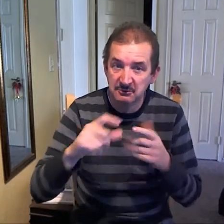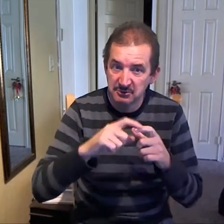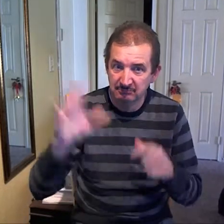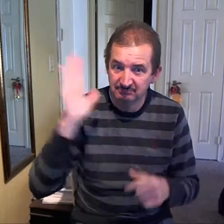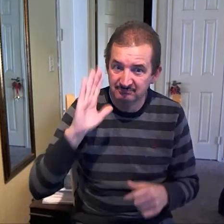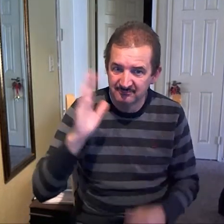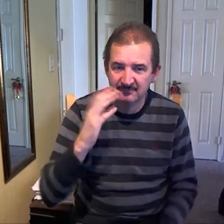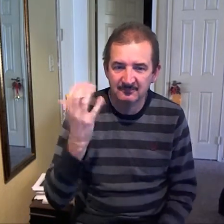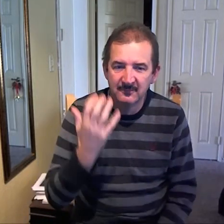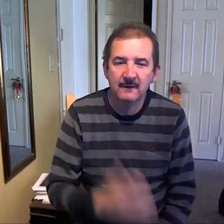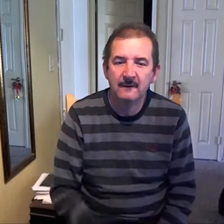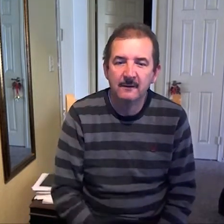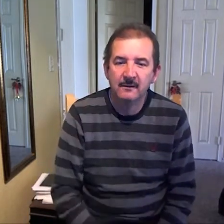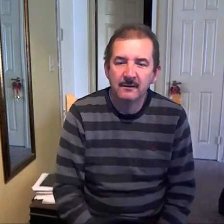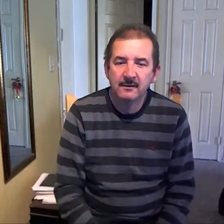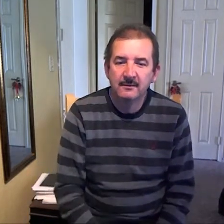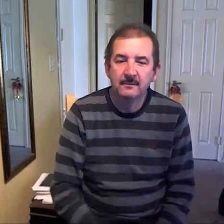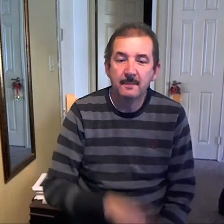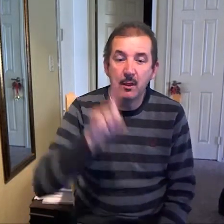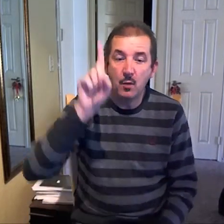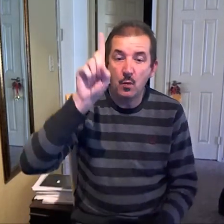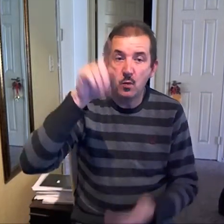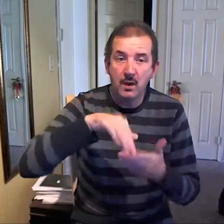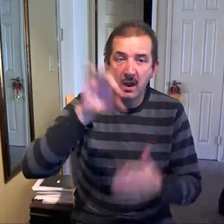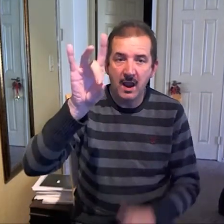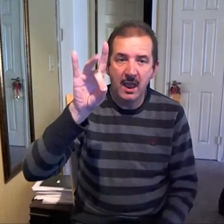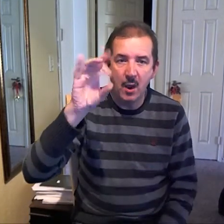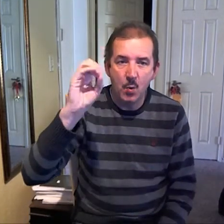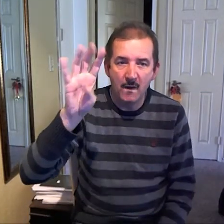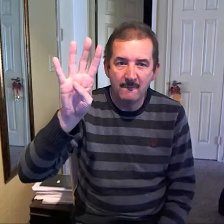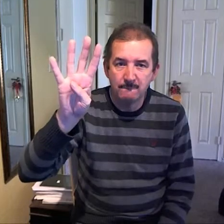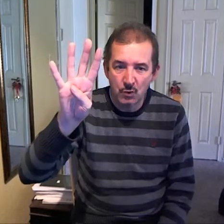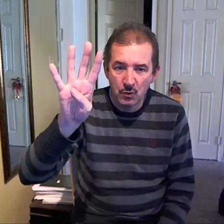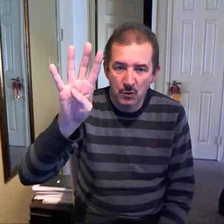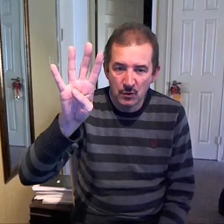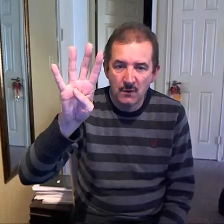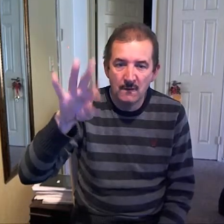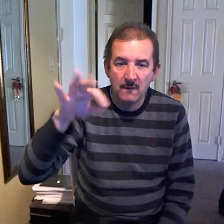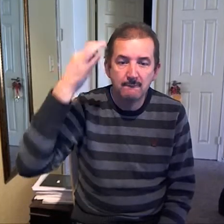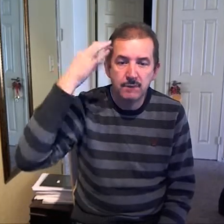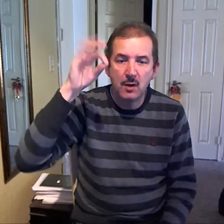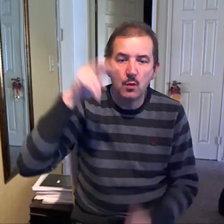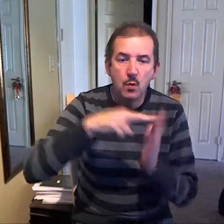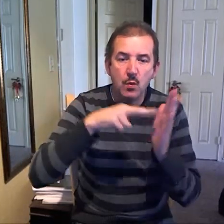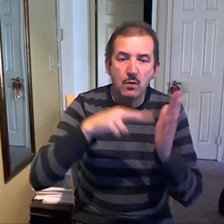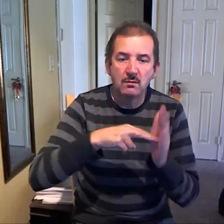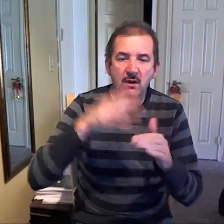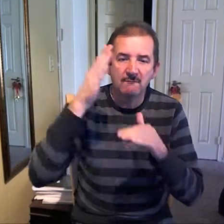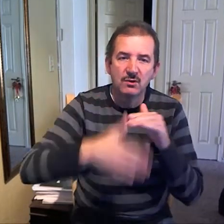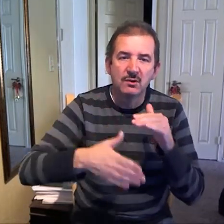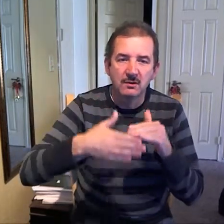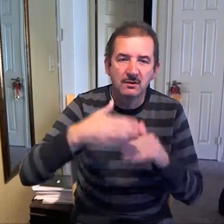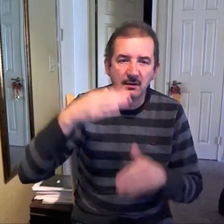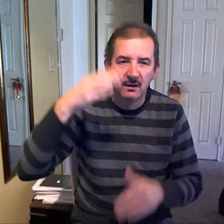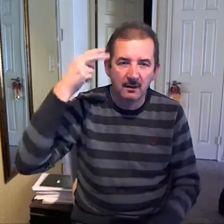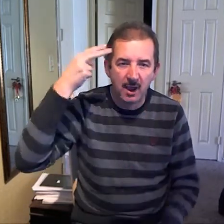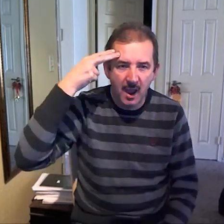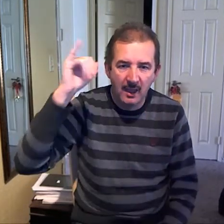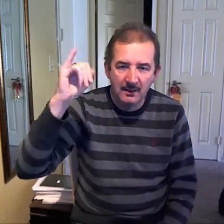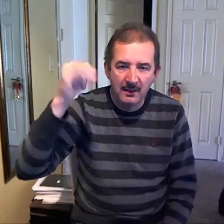me down from here. The leader of this movement wrote a book. The punishment